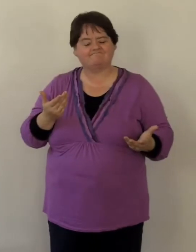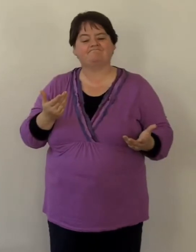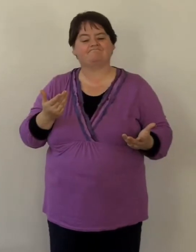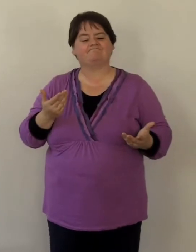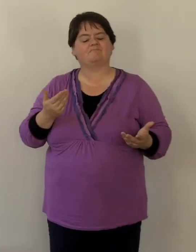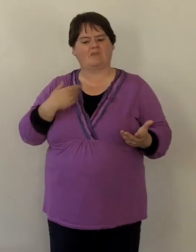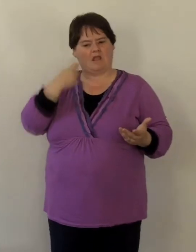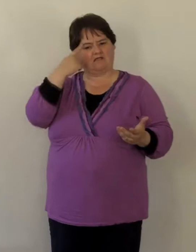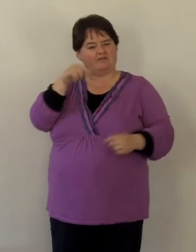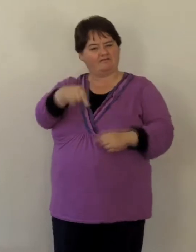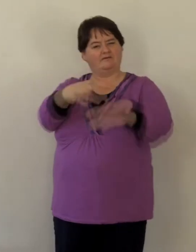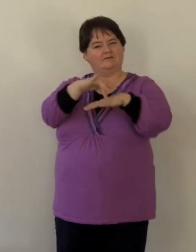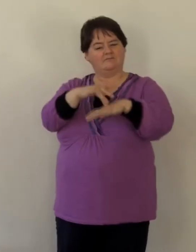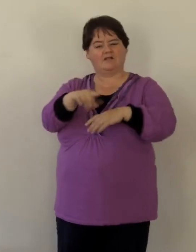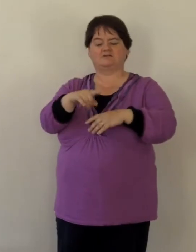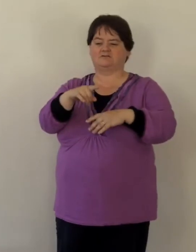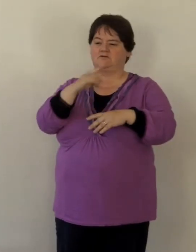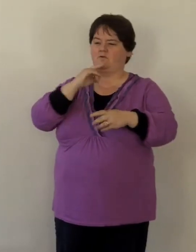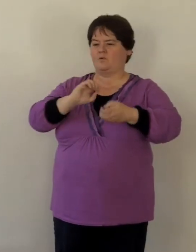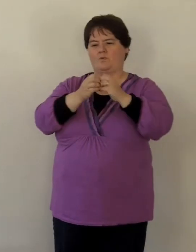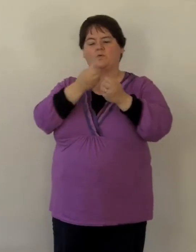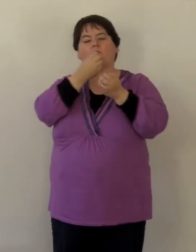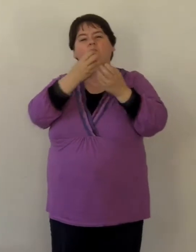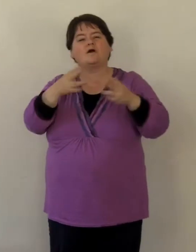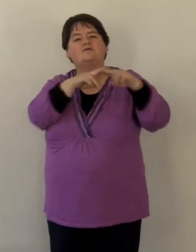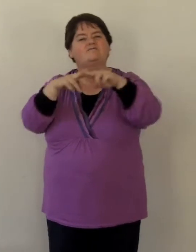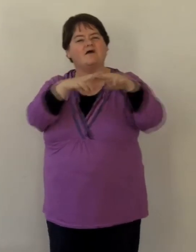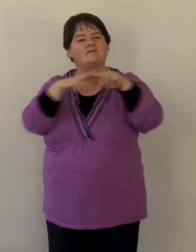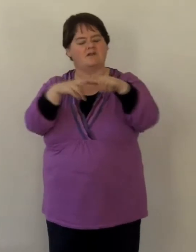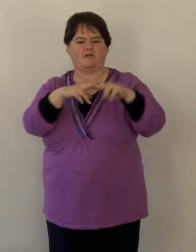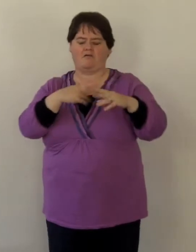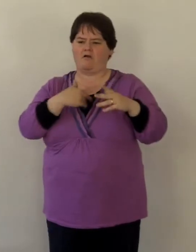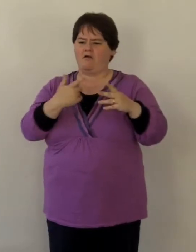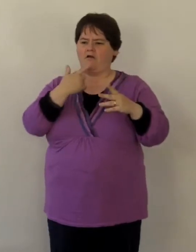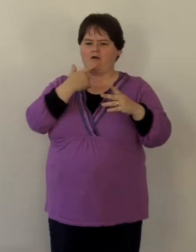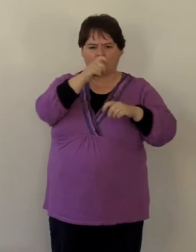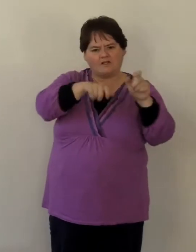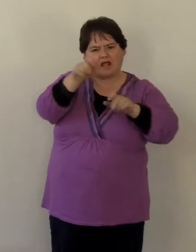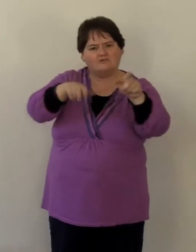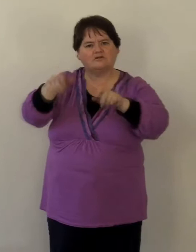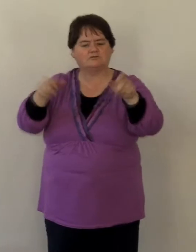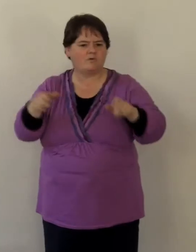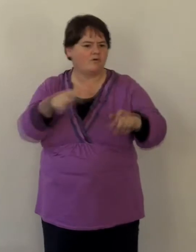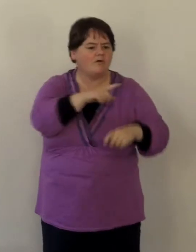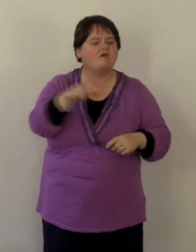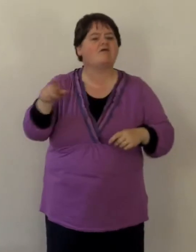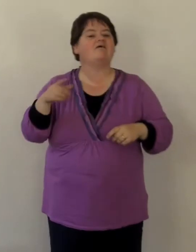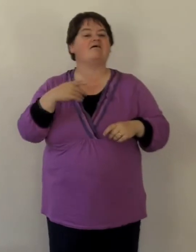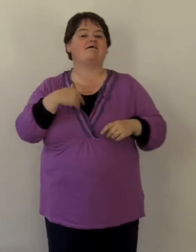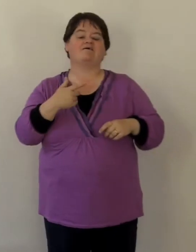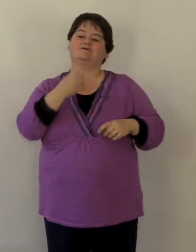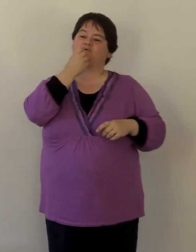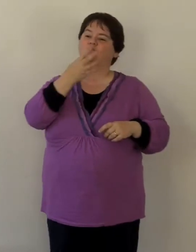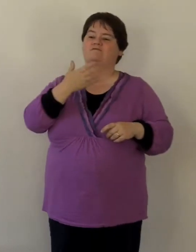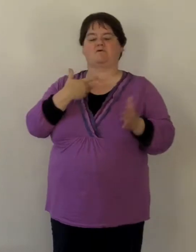think for Priestley in Time in the Conways, he created this wonderful family full of great vivid characters